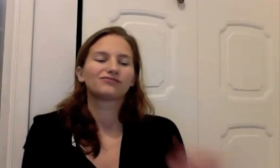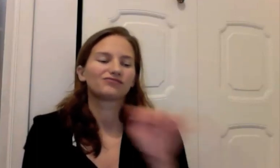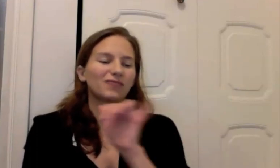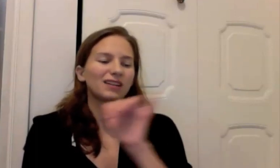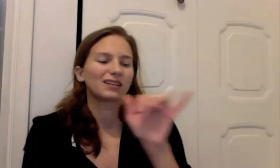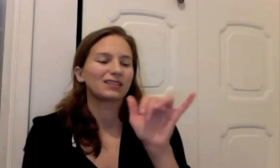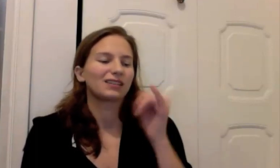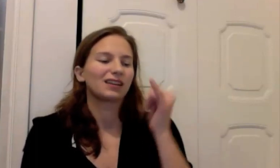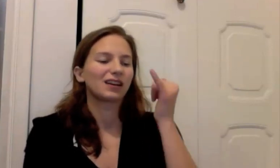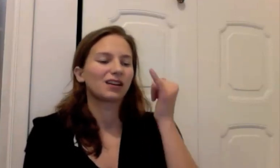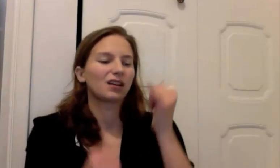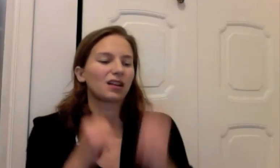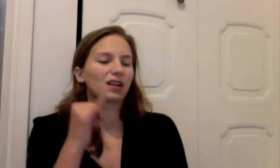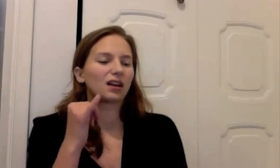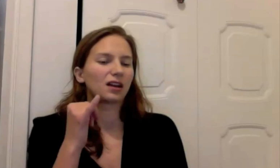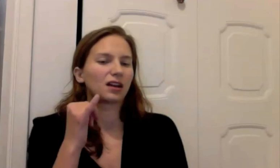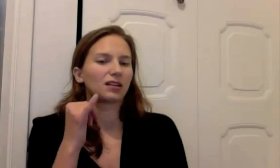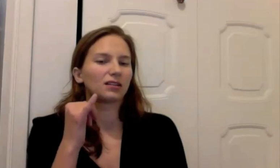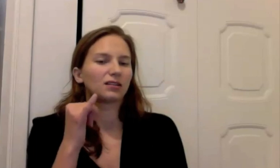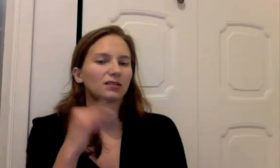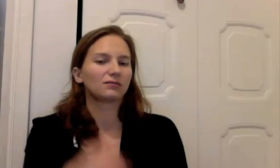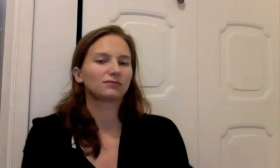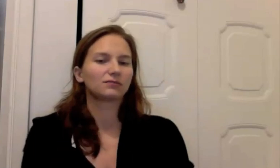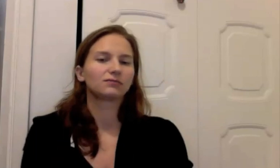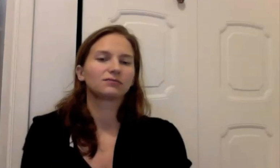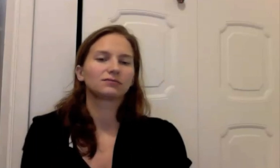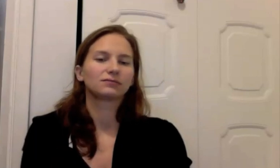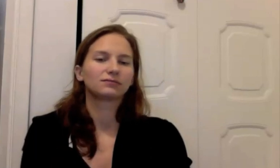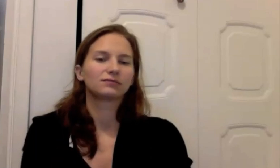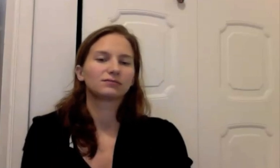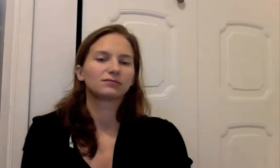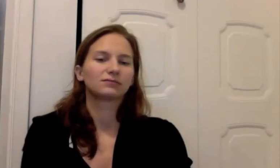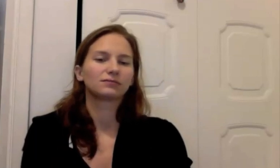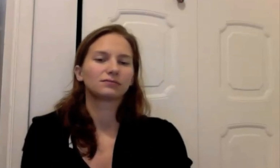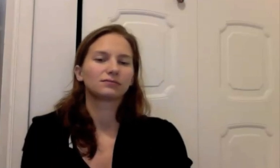Just like our last kiss So